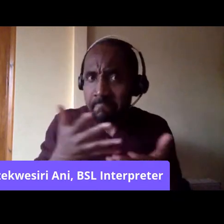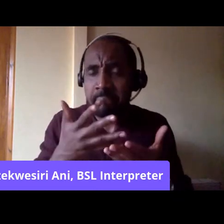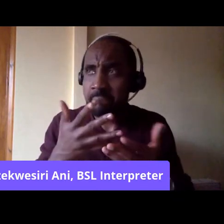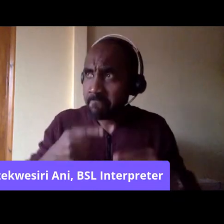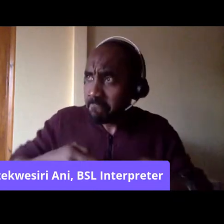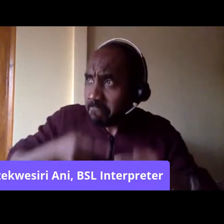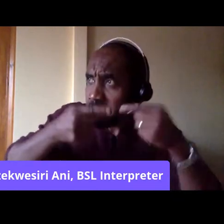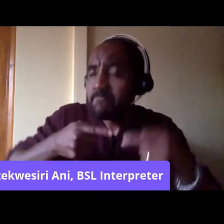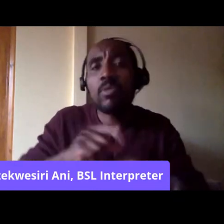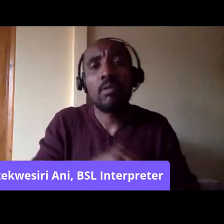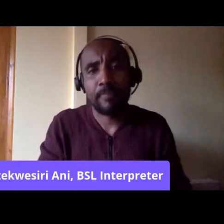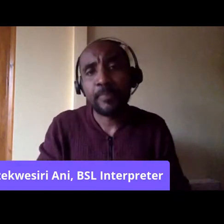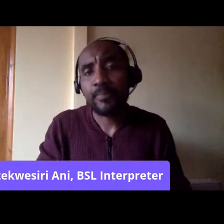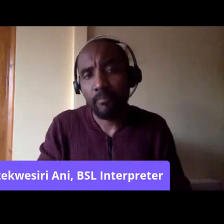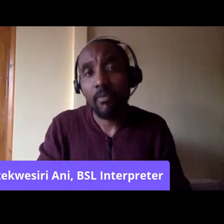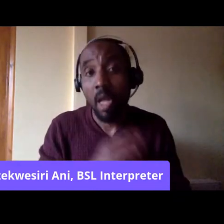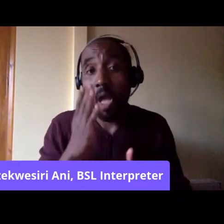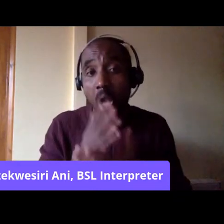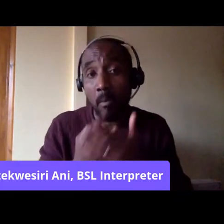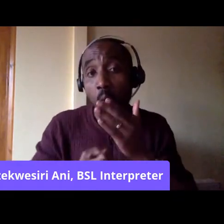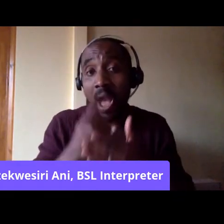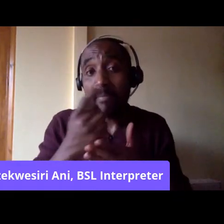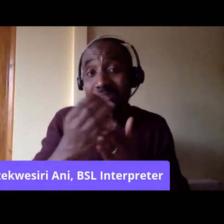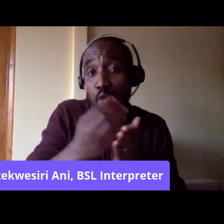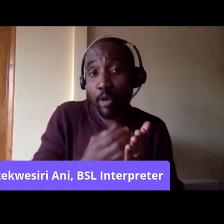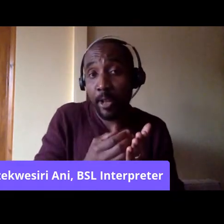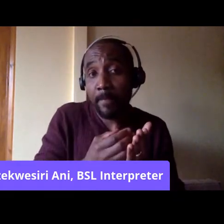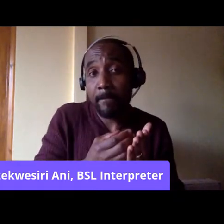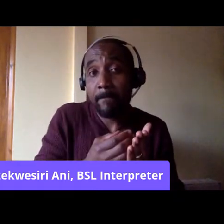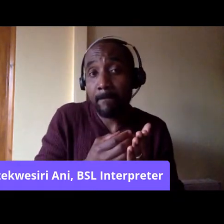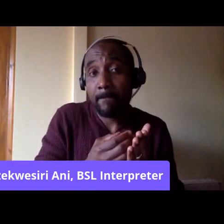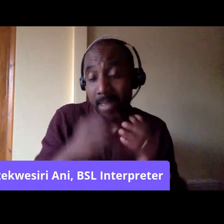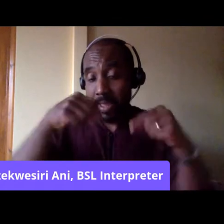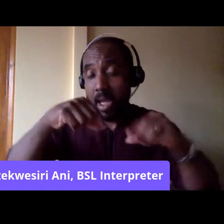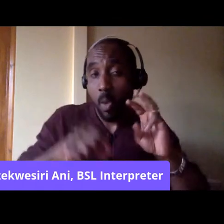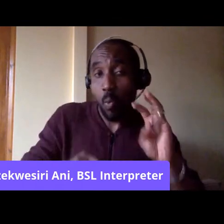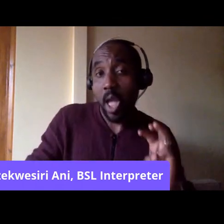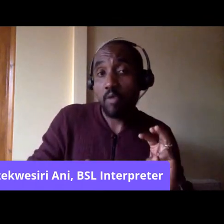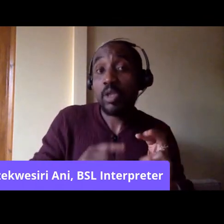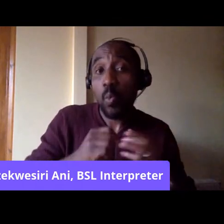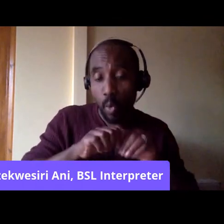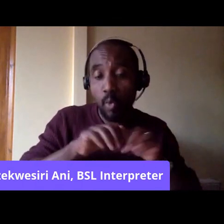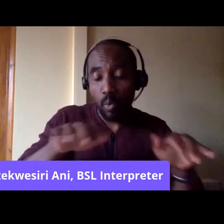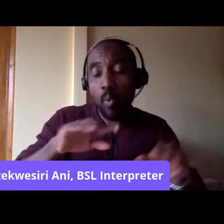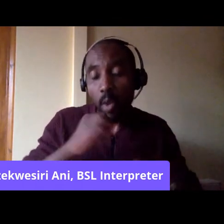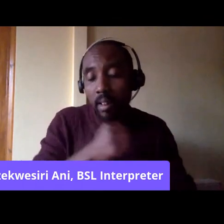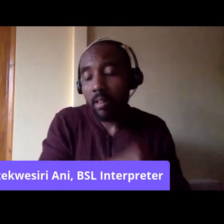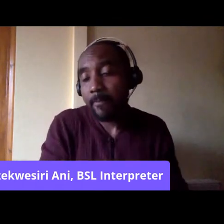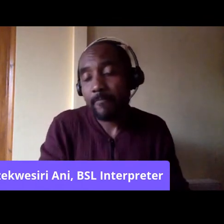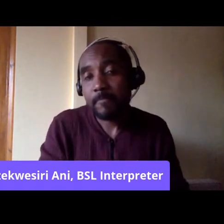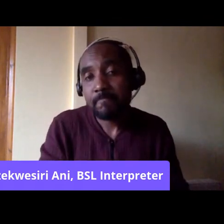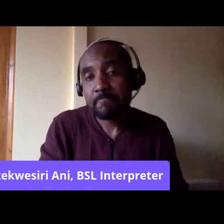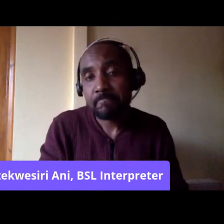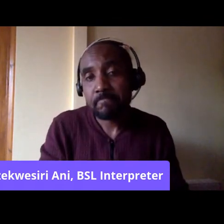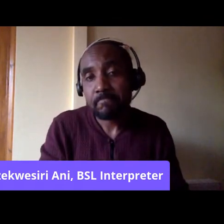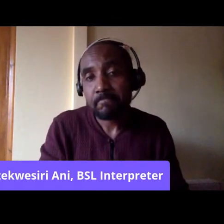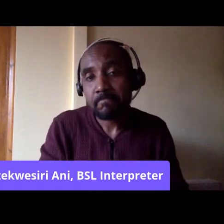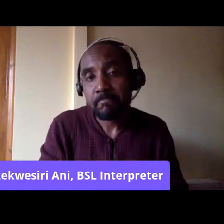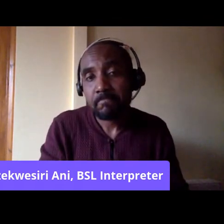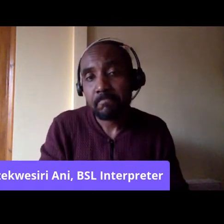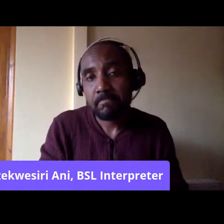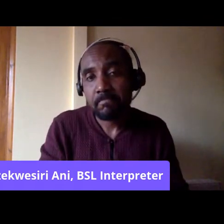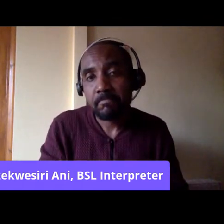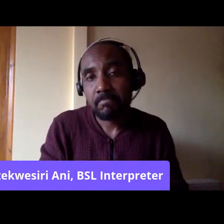So we are, that is going to happen, that is going to be a part of our curriculum here. And there's a group that has currently